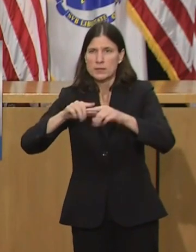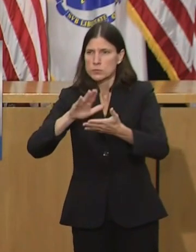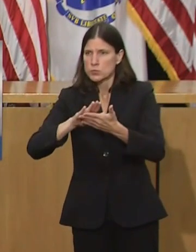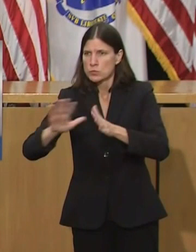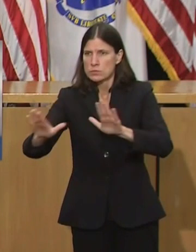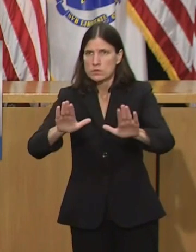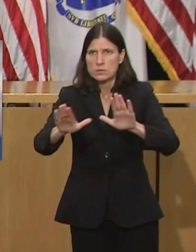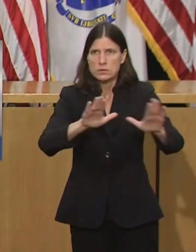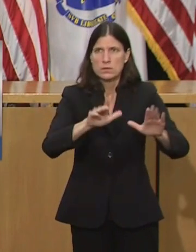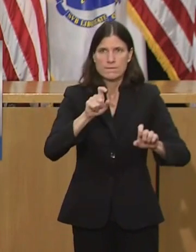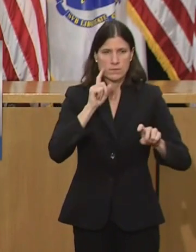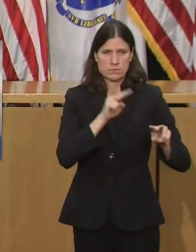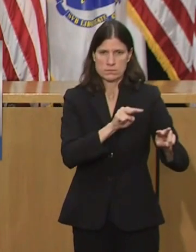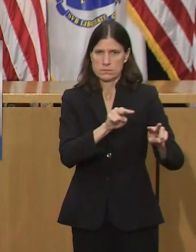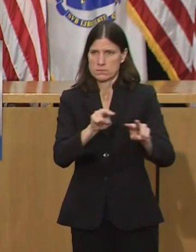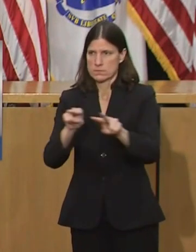days,